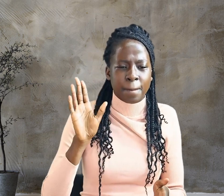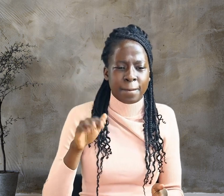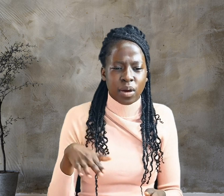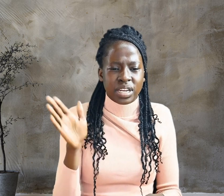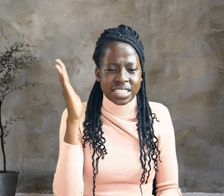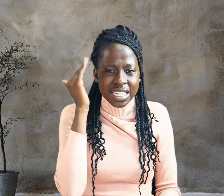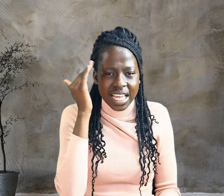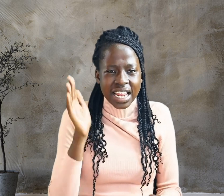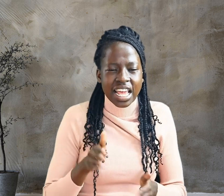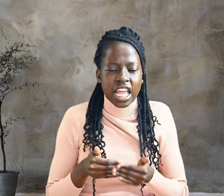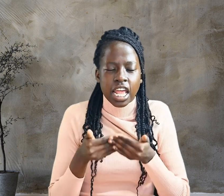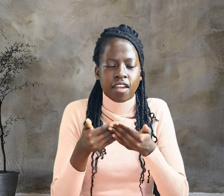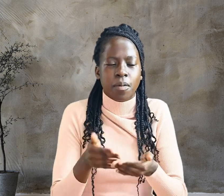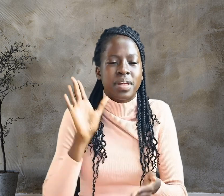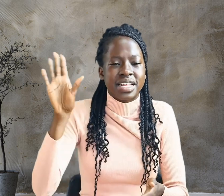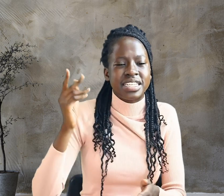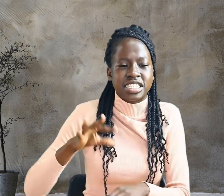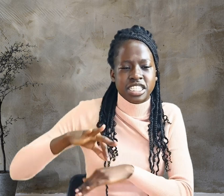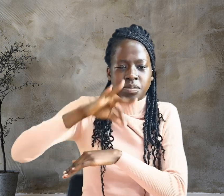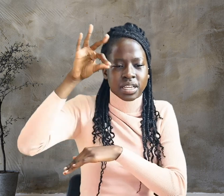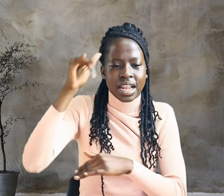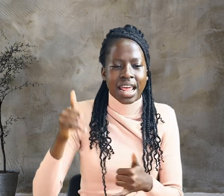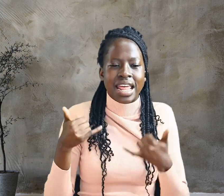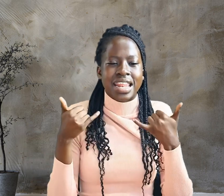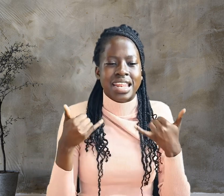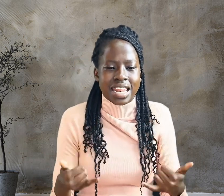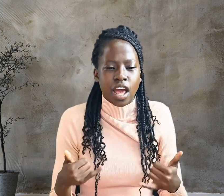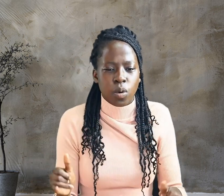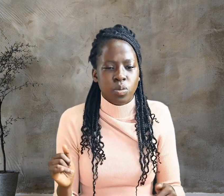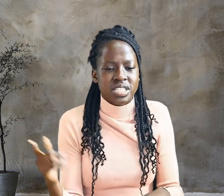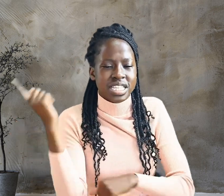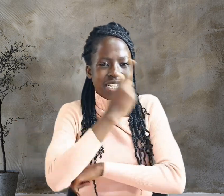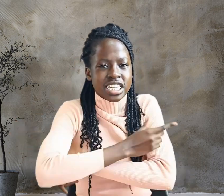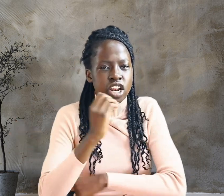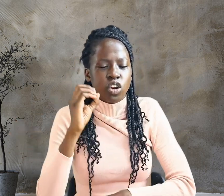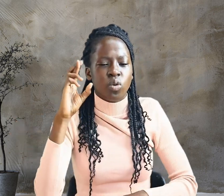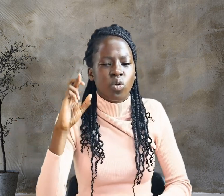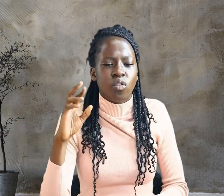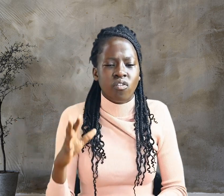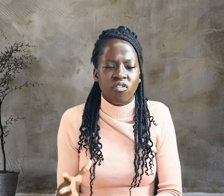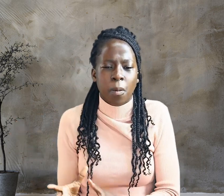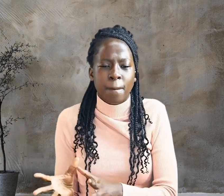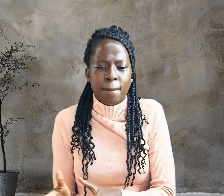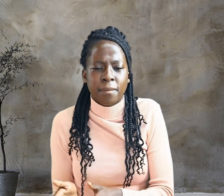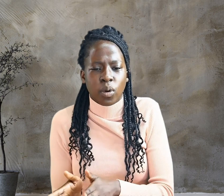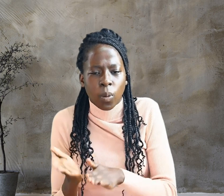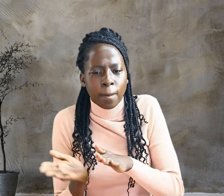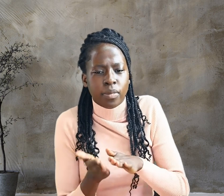Now it was a day of preparation, and the next day was to be a special Sabbath.